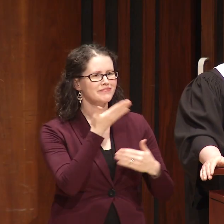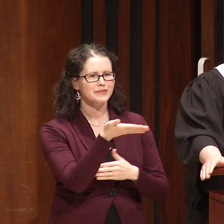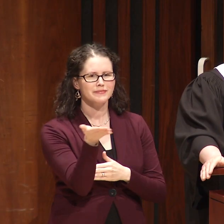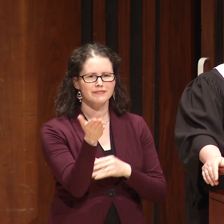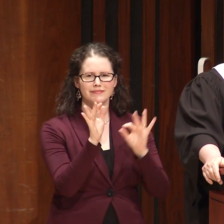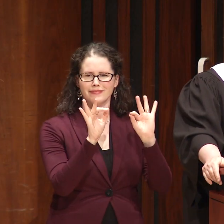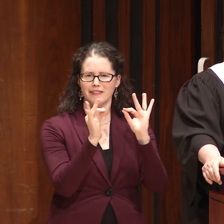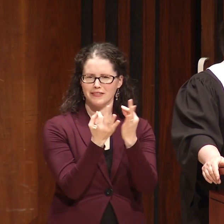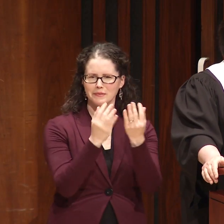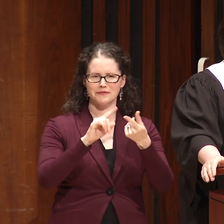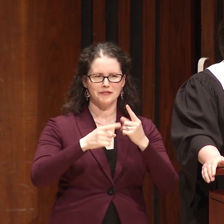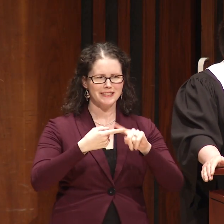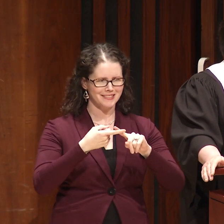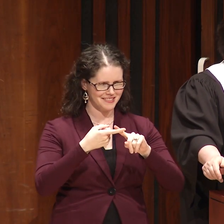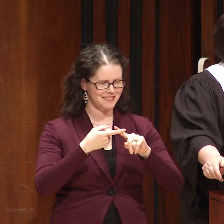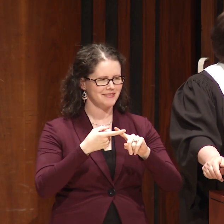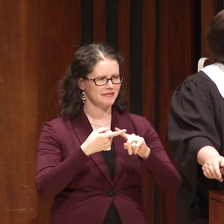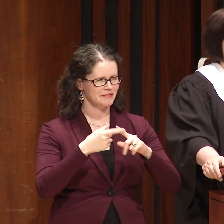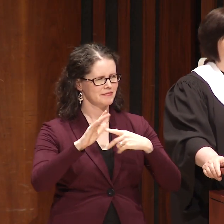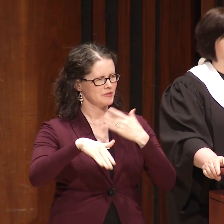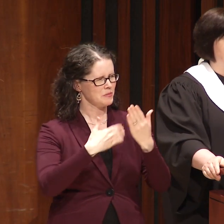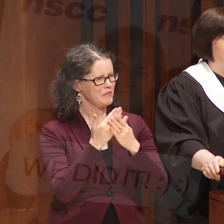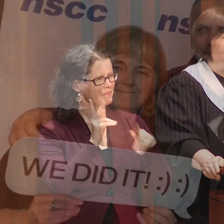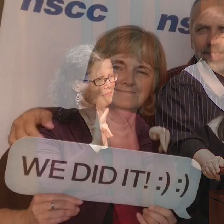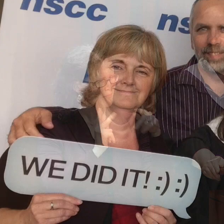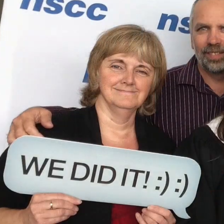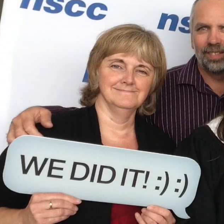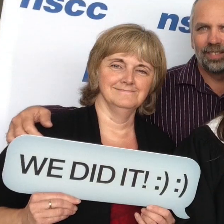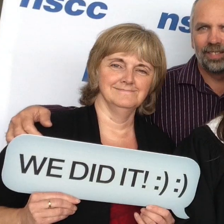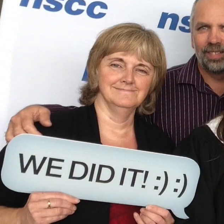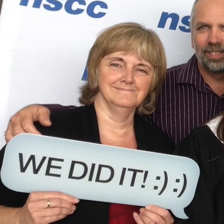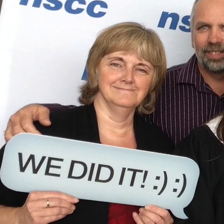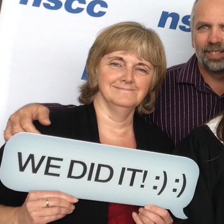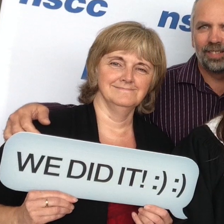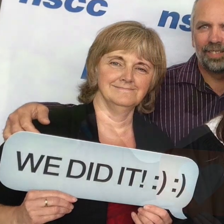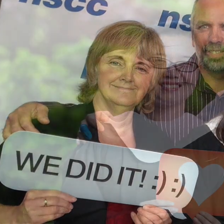and everyone else who were there to help us when we needed it most.